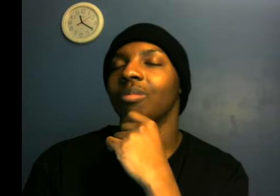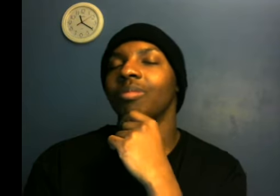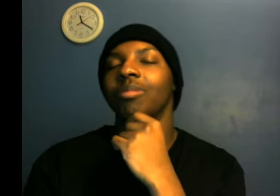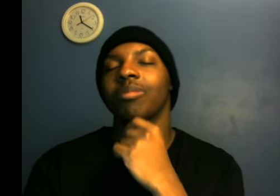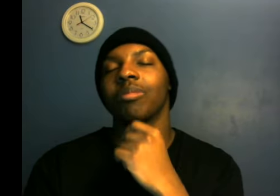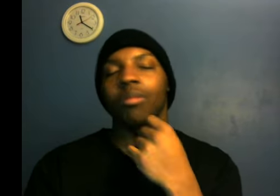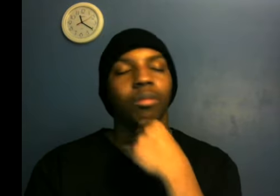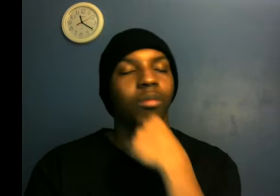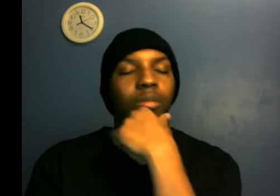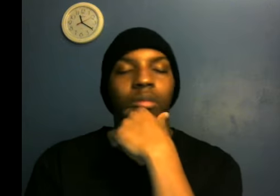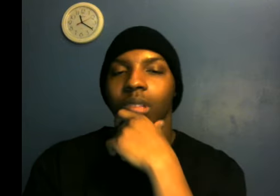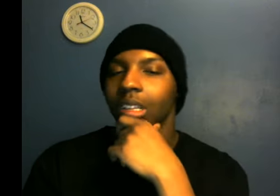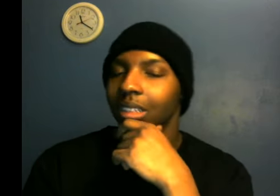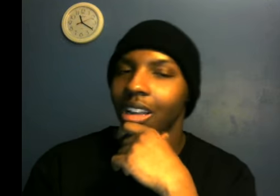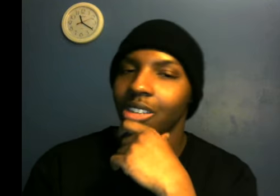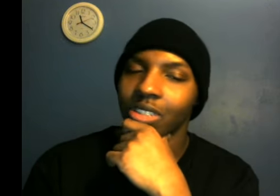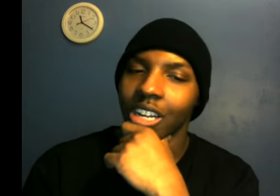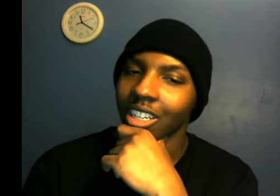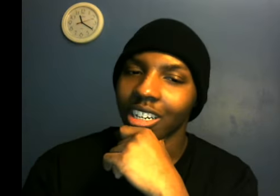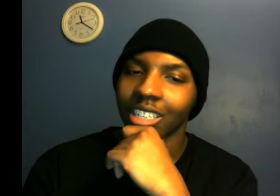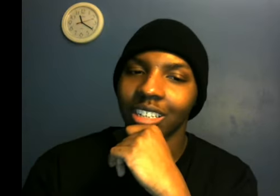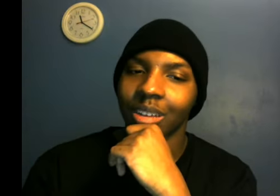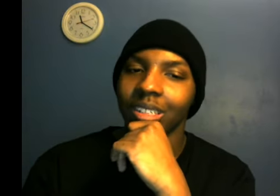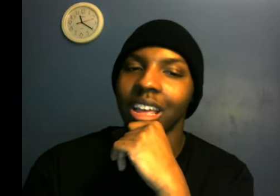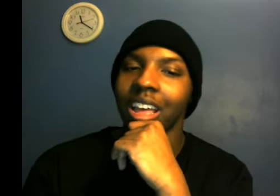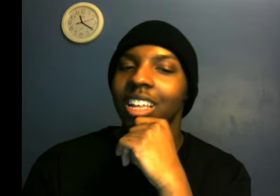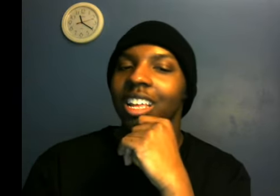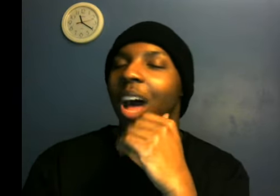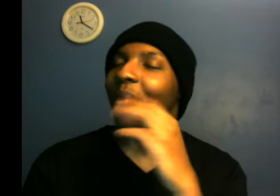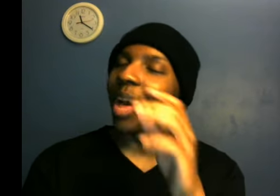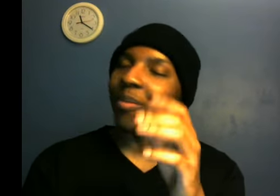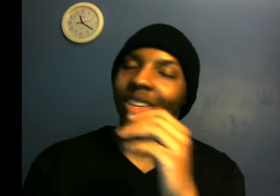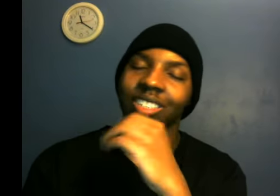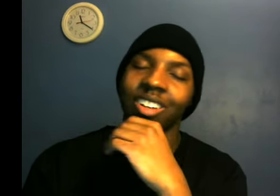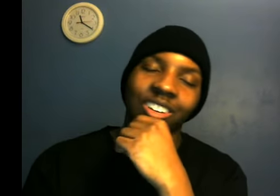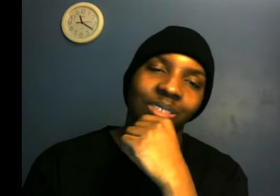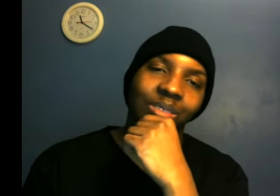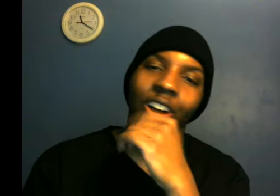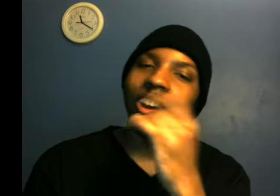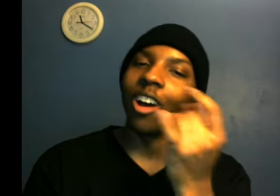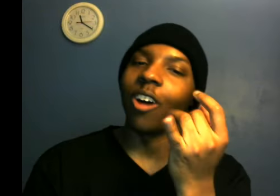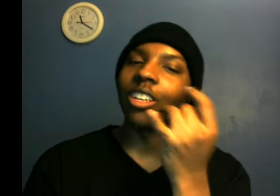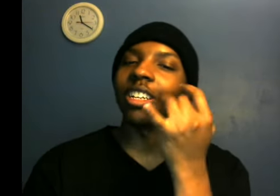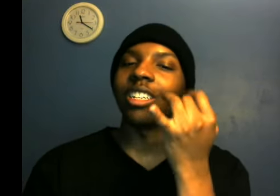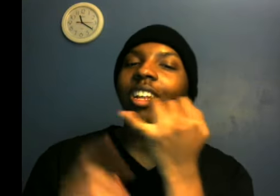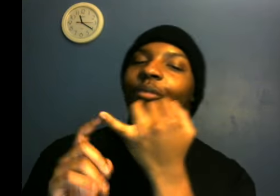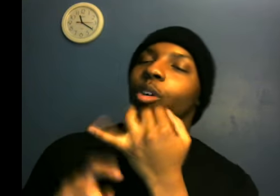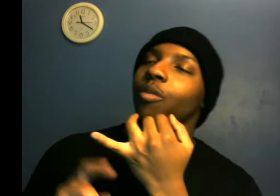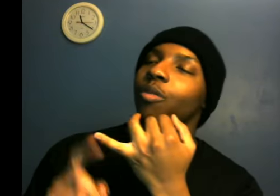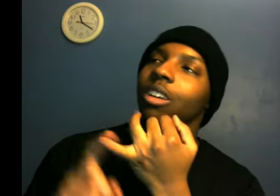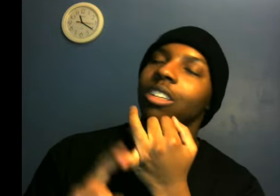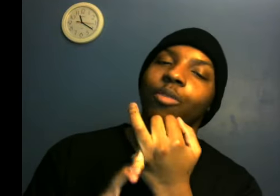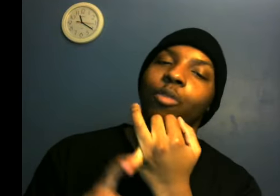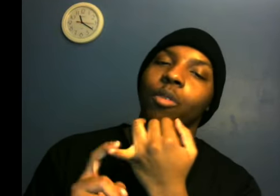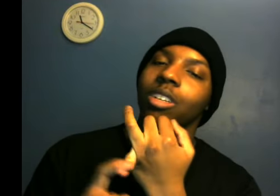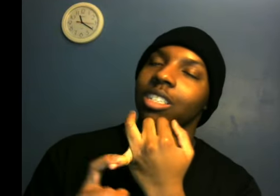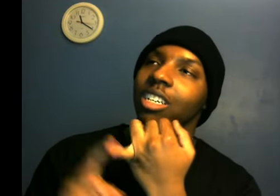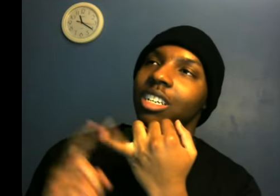that's all I got to say about that. I'm happy he's gone. Oh yeah. Another fourth reason is.